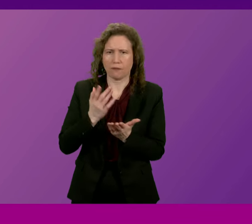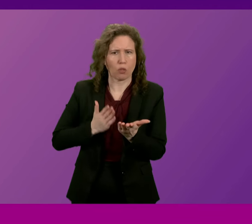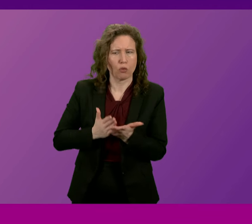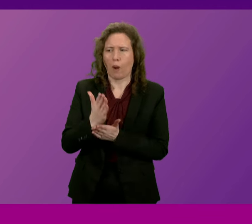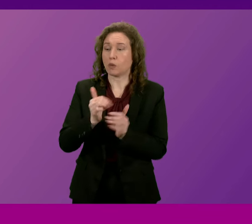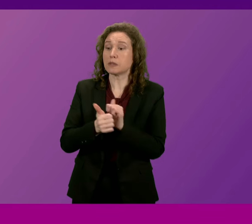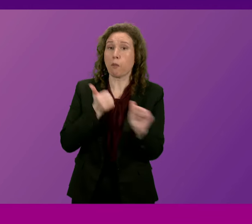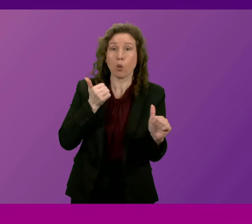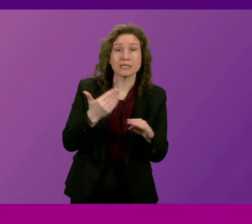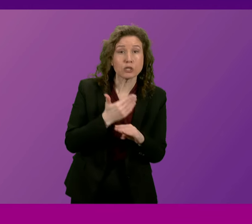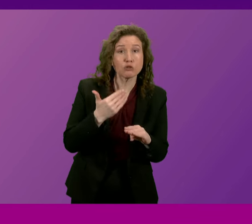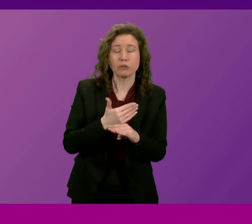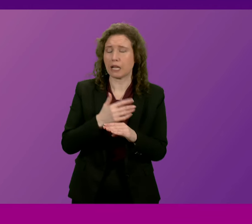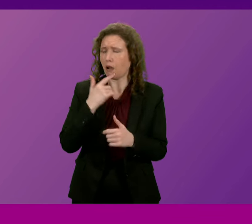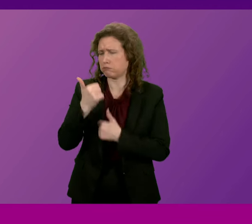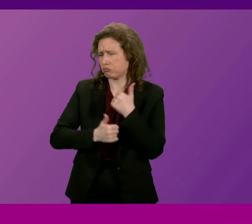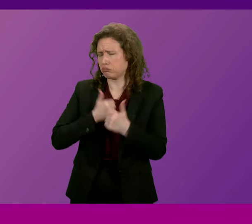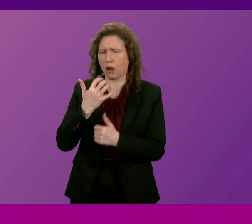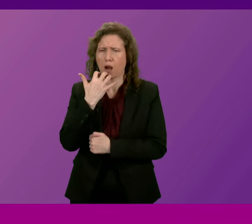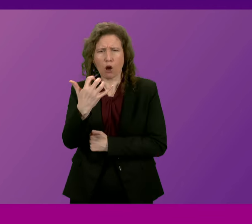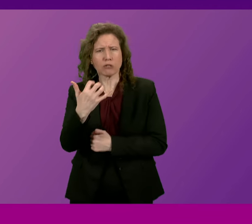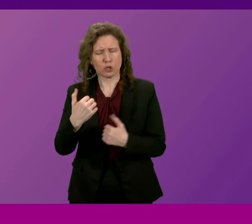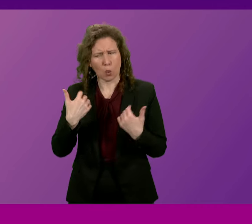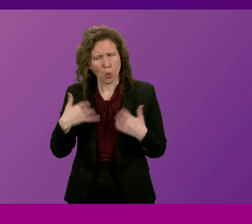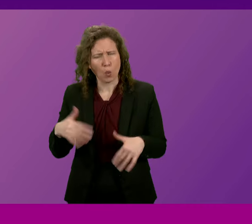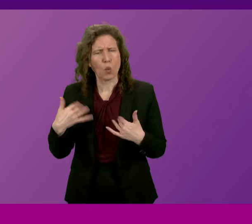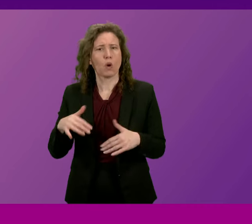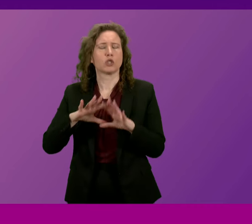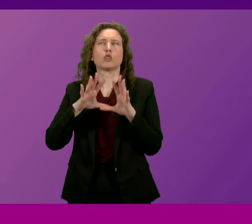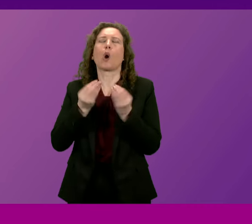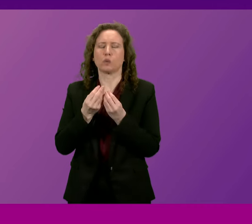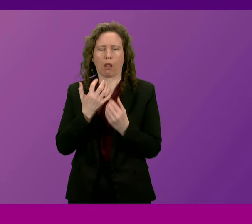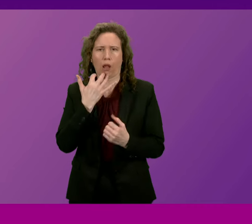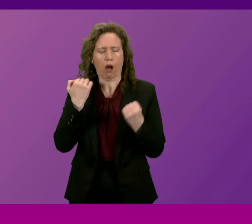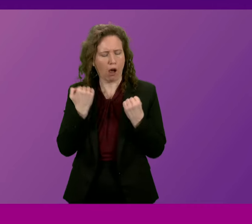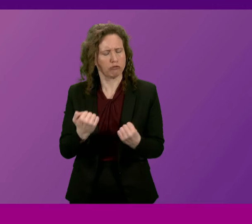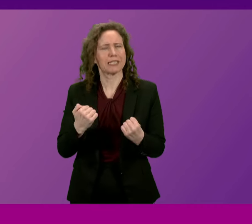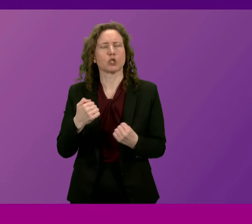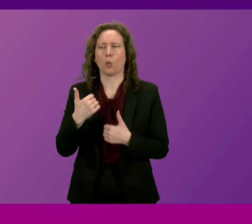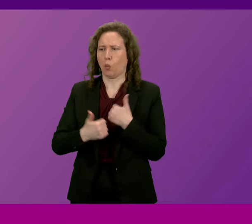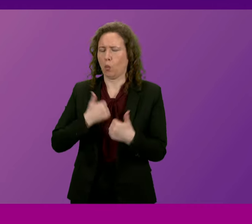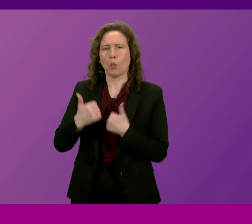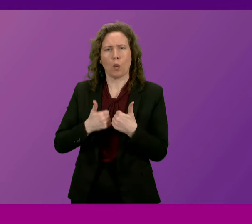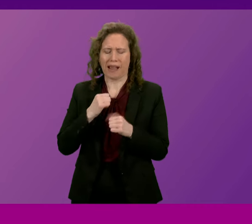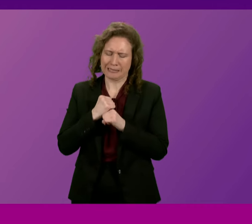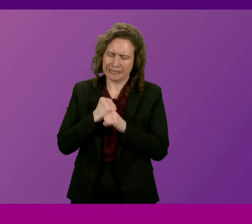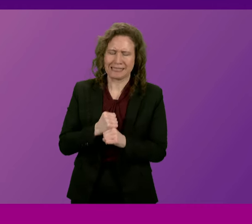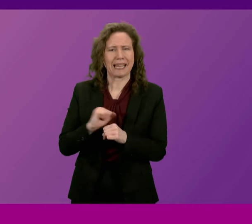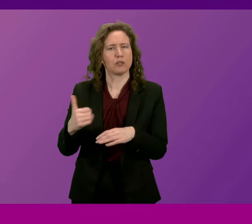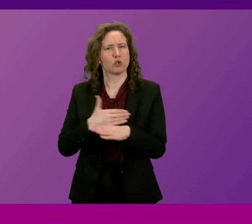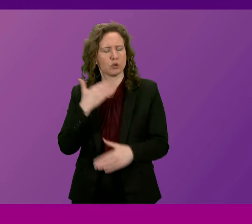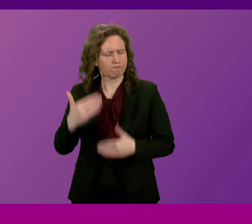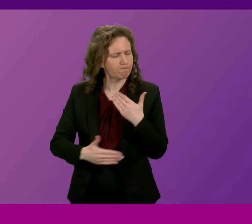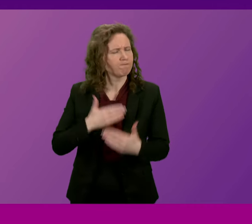sporting career absolute courage, total courage and a dedication to what he is doing